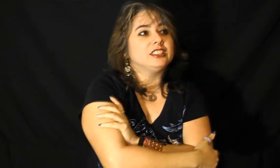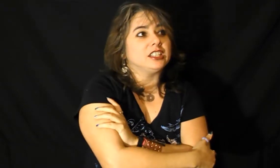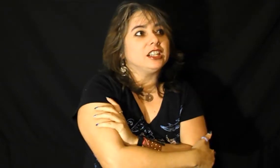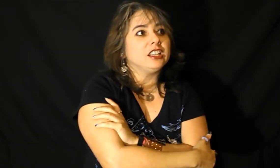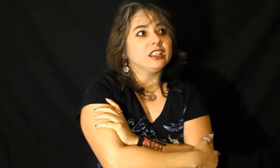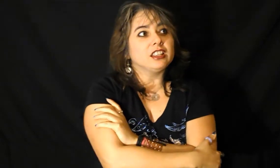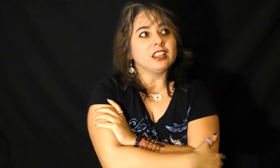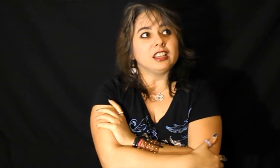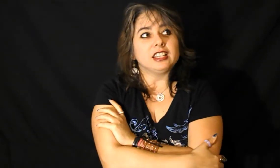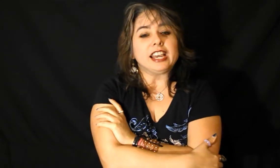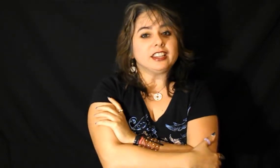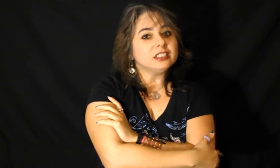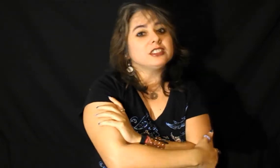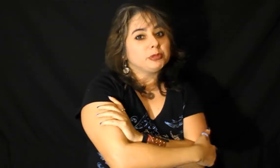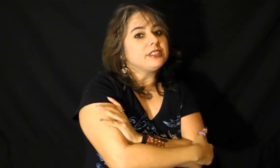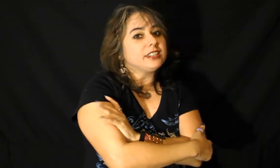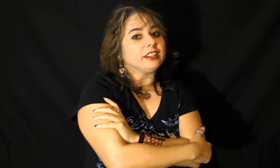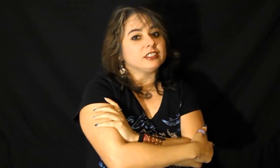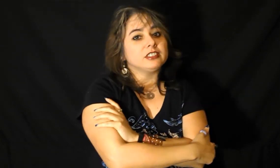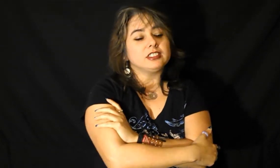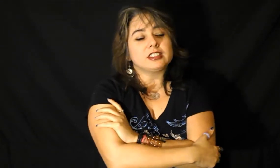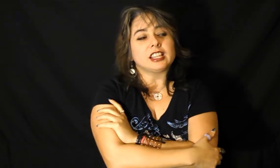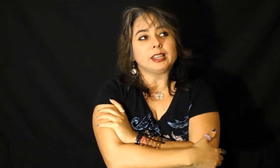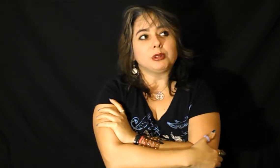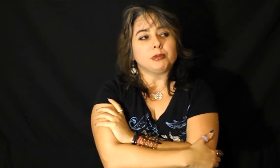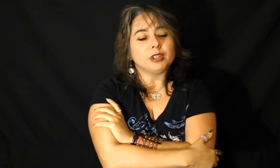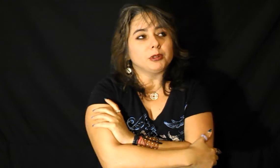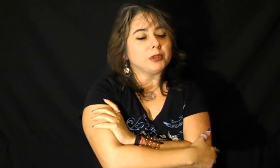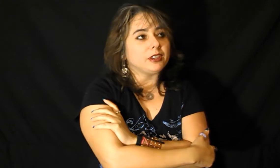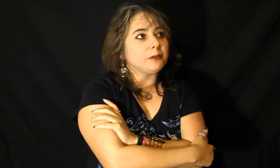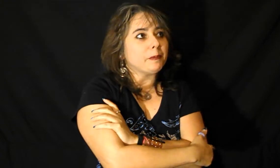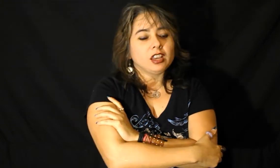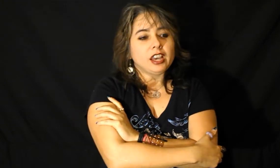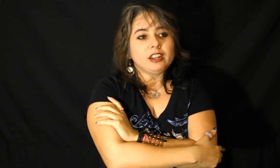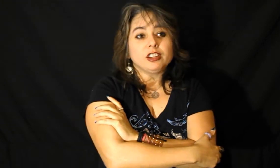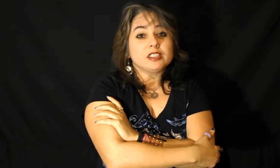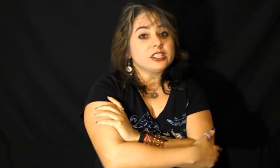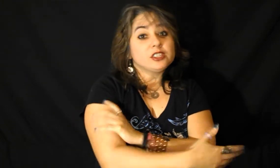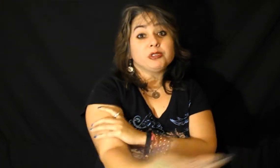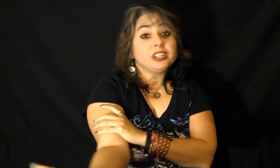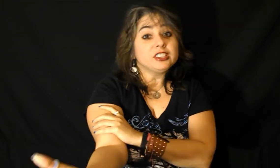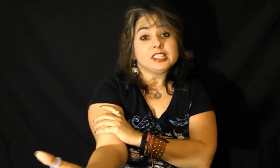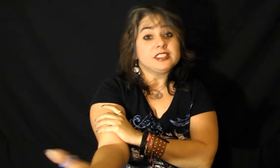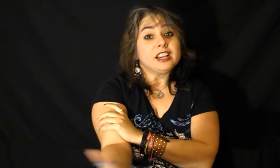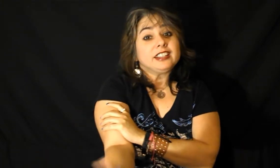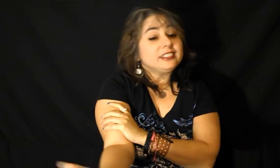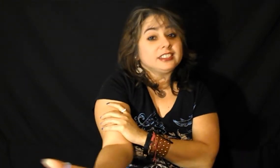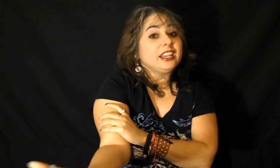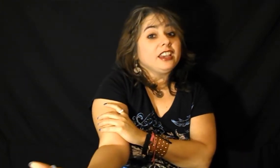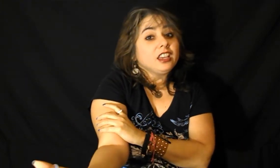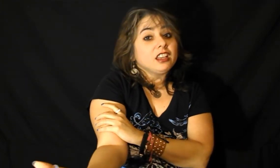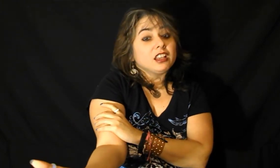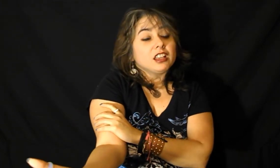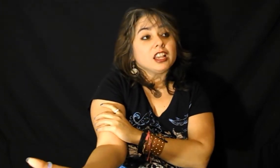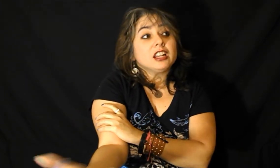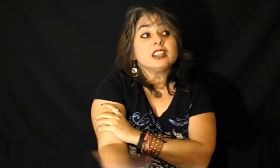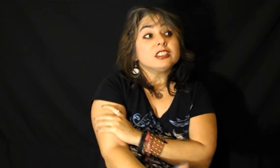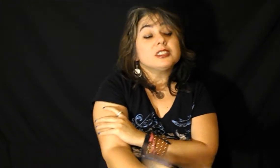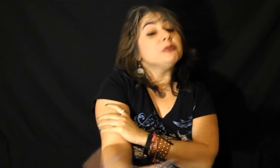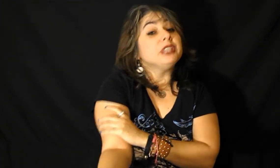killer and yeah he looks pretty psycho it looks like he was I don't know Serena just died today it didn't look to